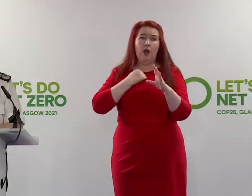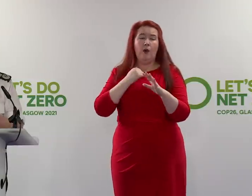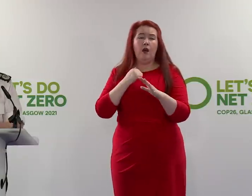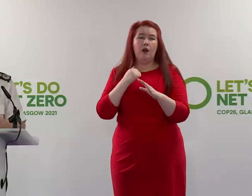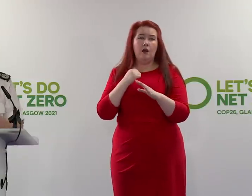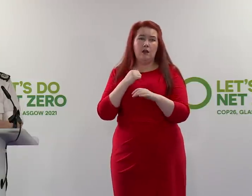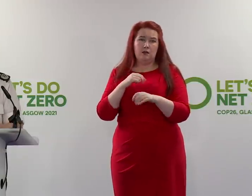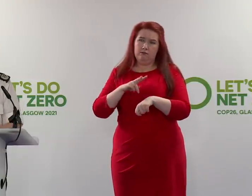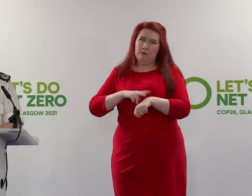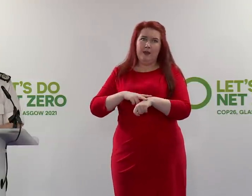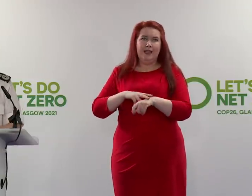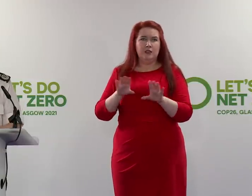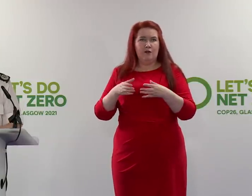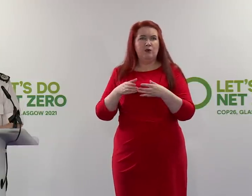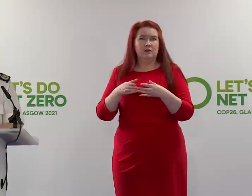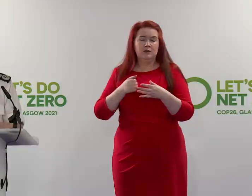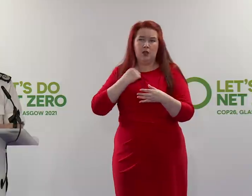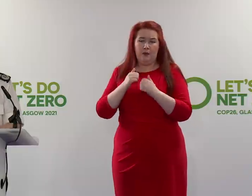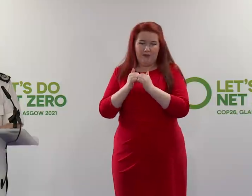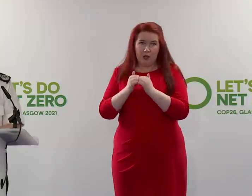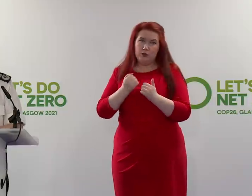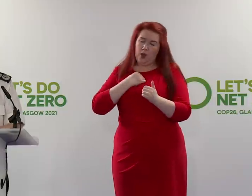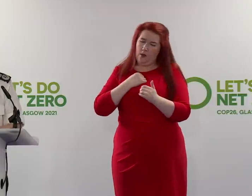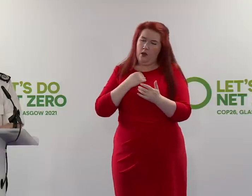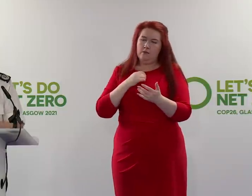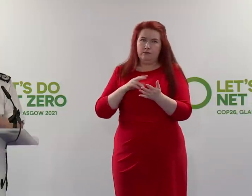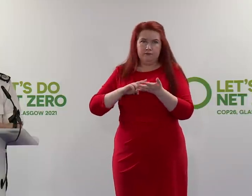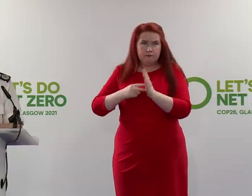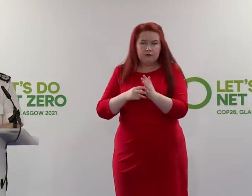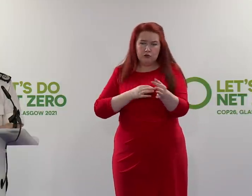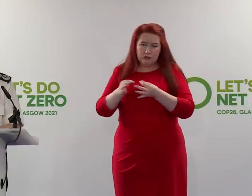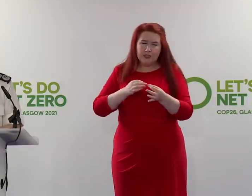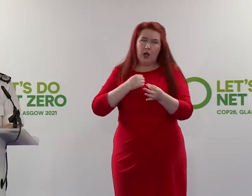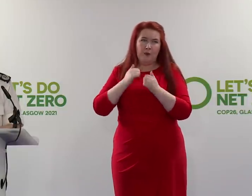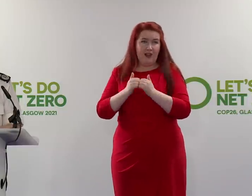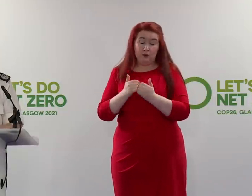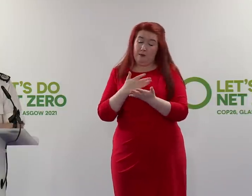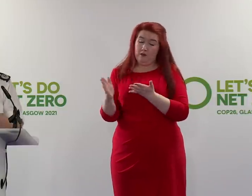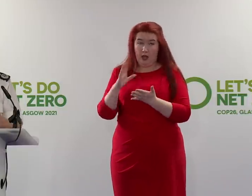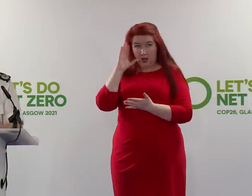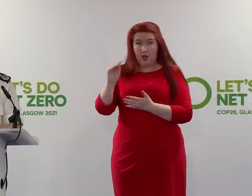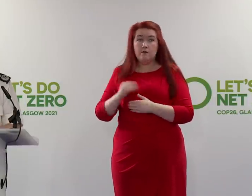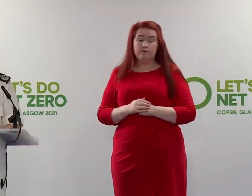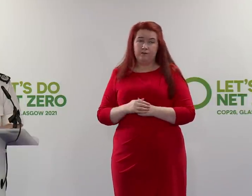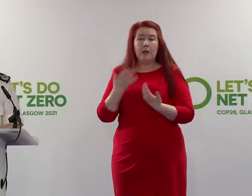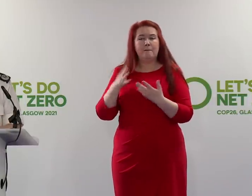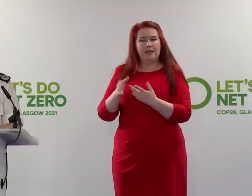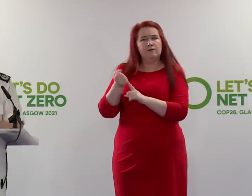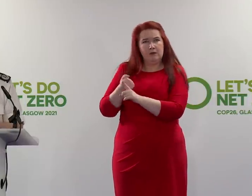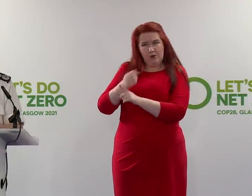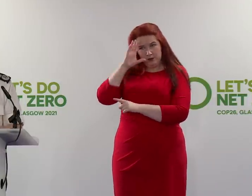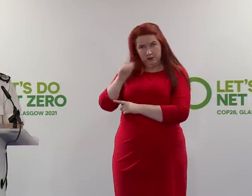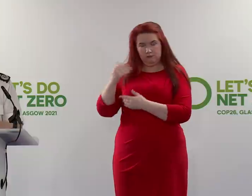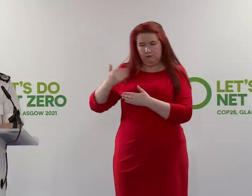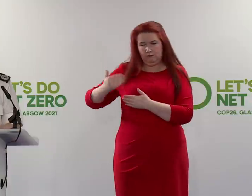And we will be working to police Scotland tactics and police Scotland values. And we've been very, very clear on that. And that's been reinforced at the